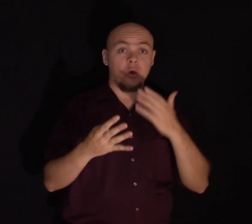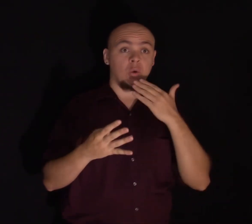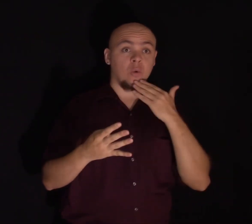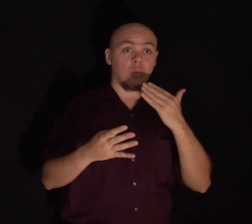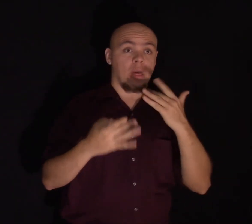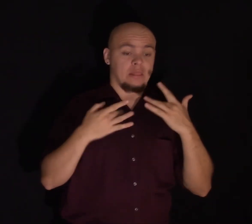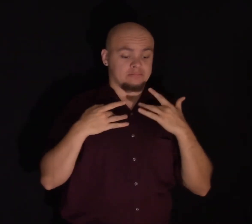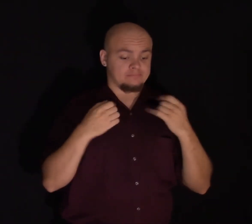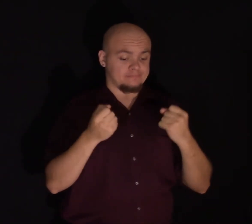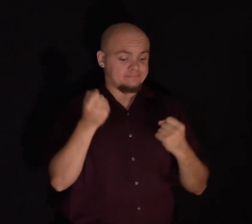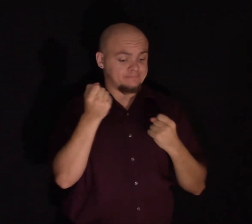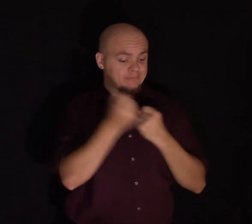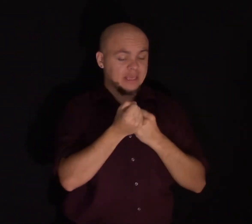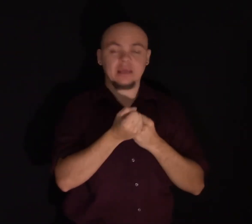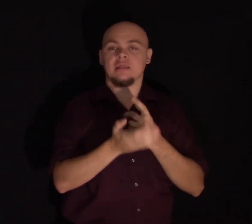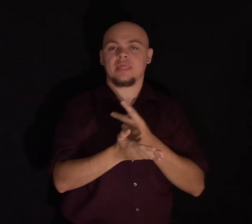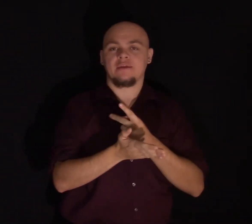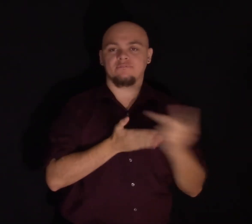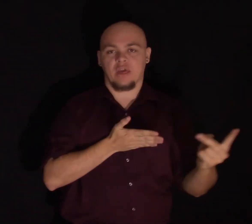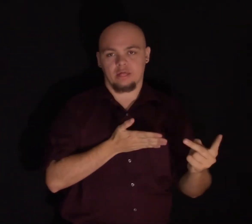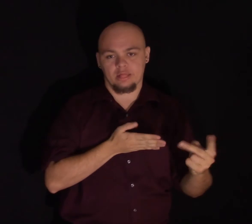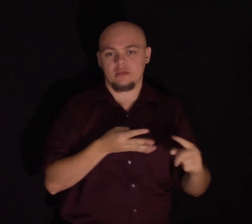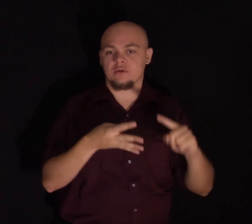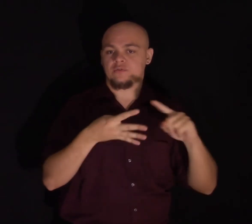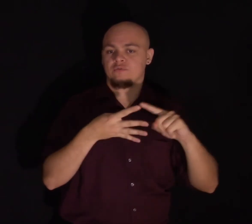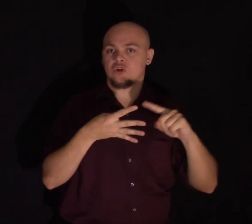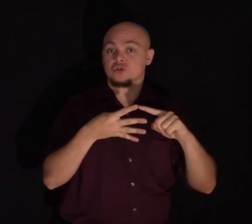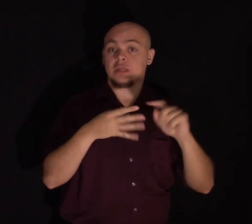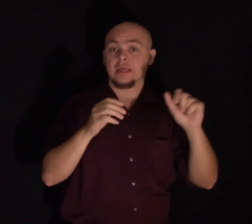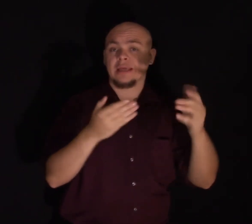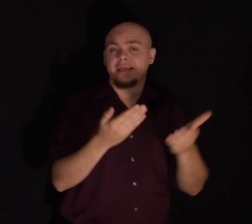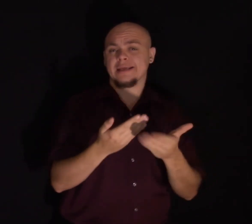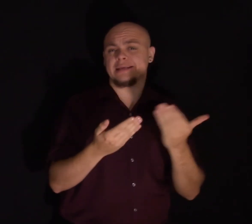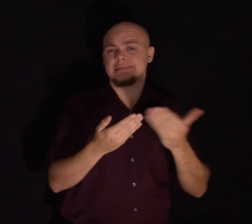very important ways. The first is distractibility.